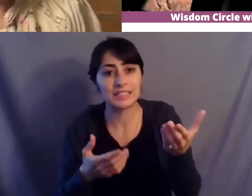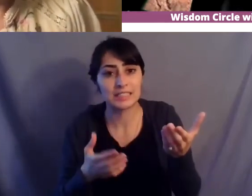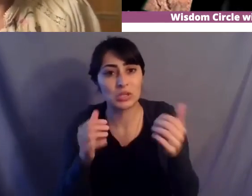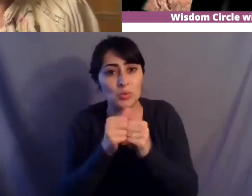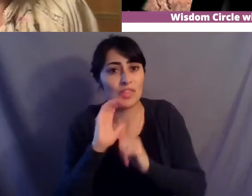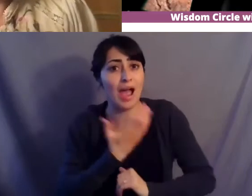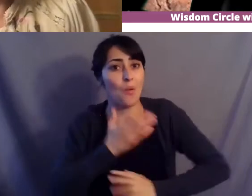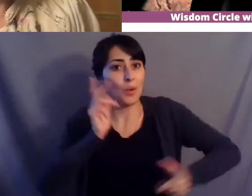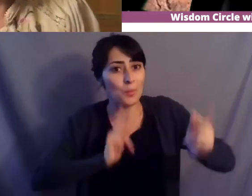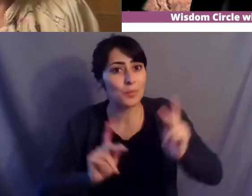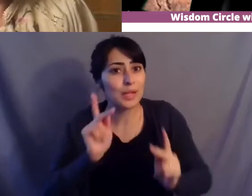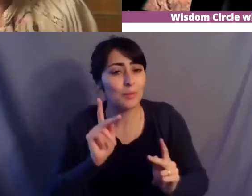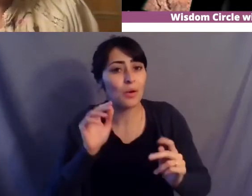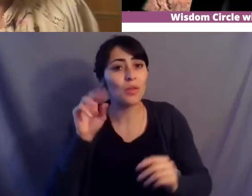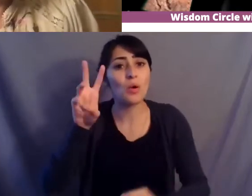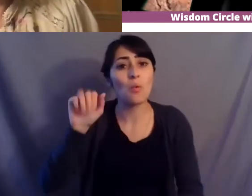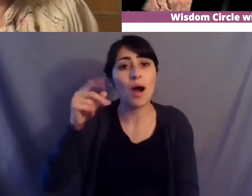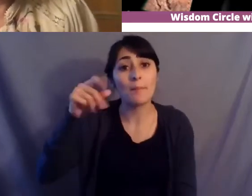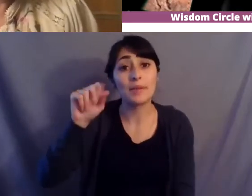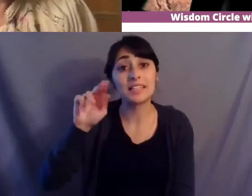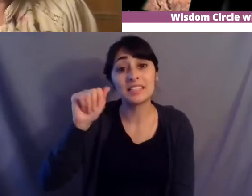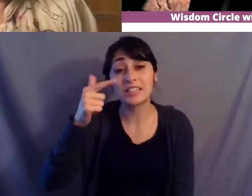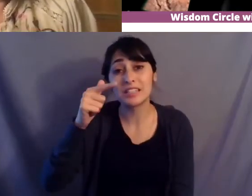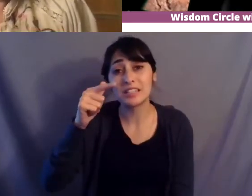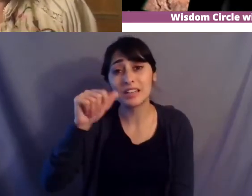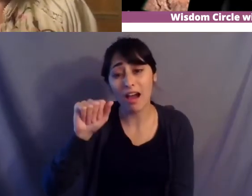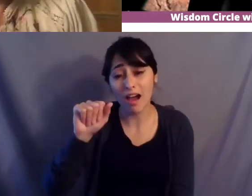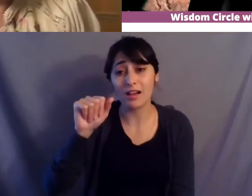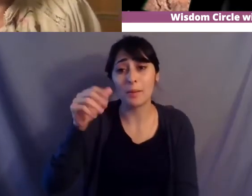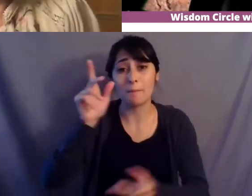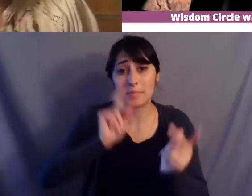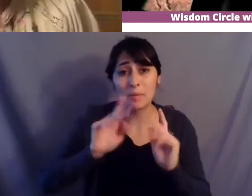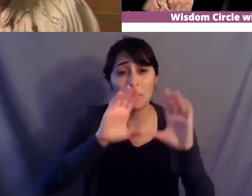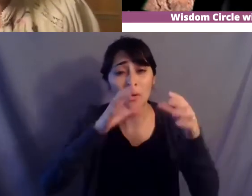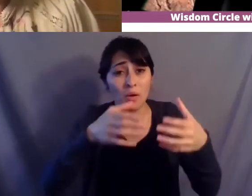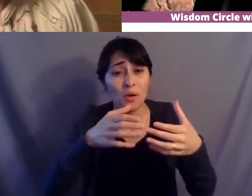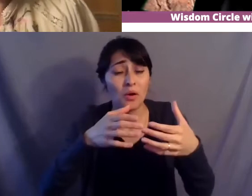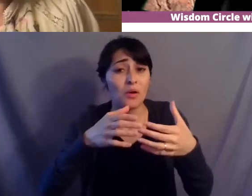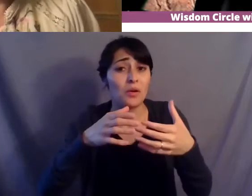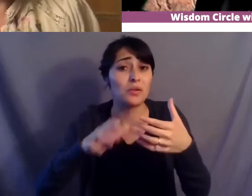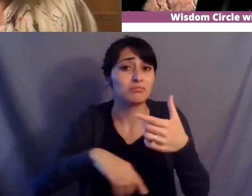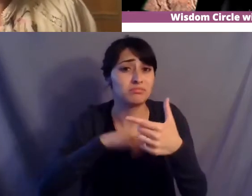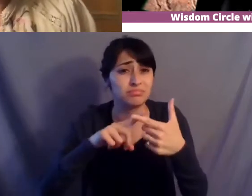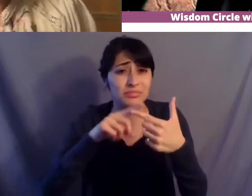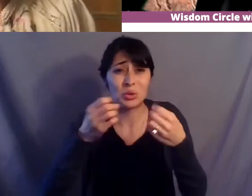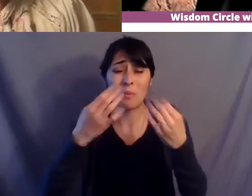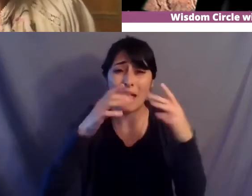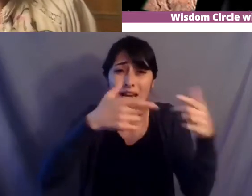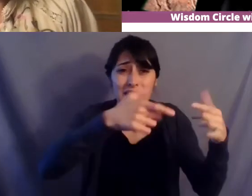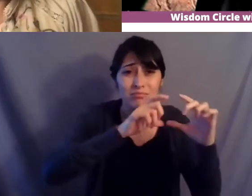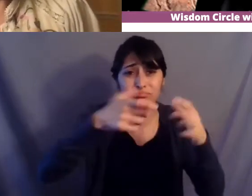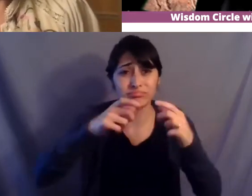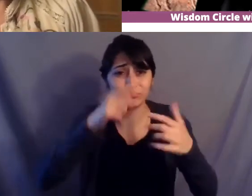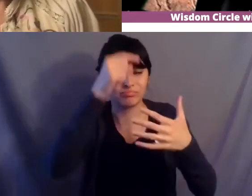people with wampanoag people with powhatan people um narragansett slenope people you know first hit people